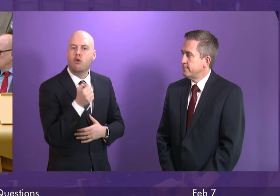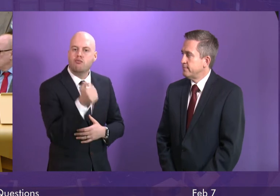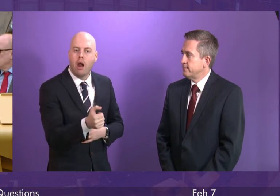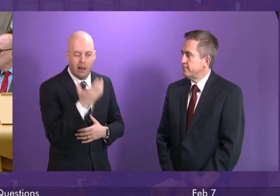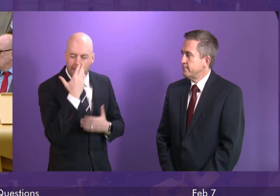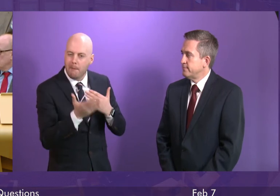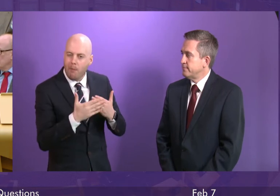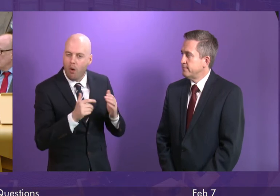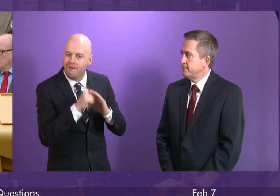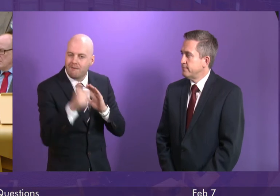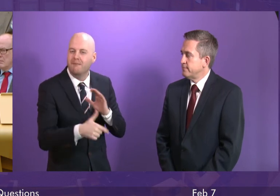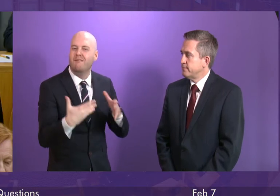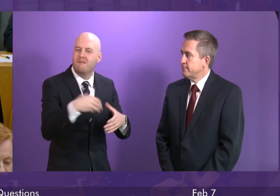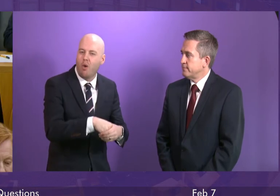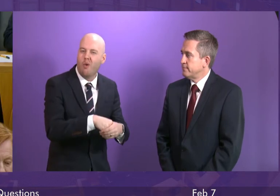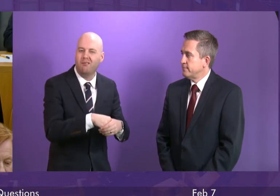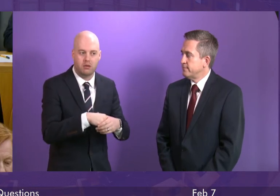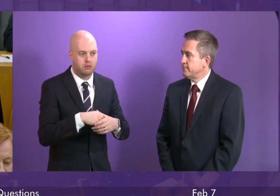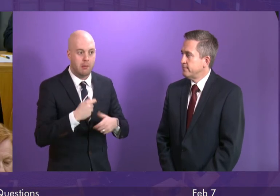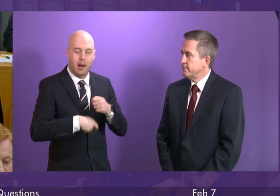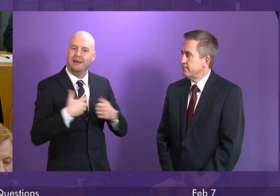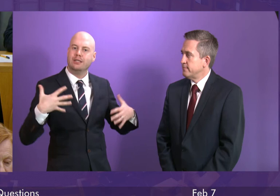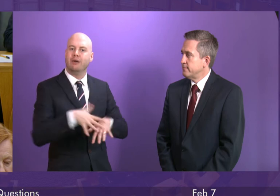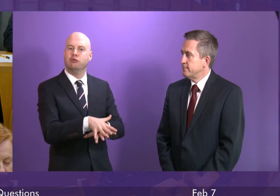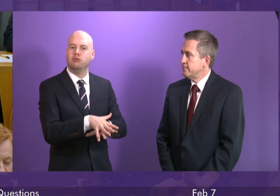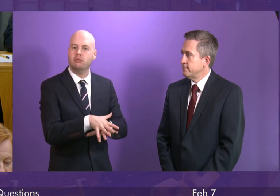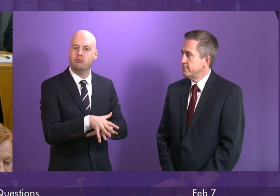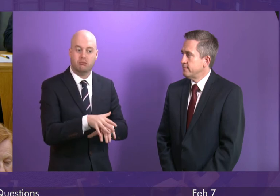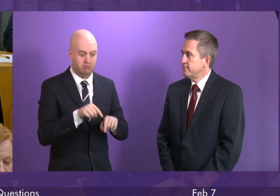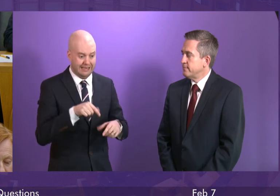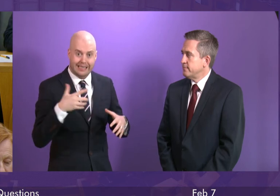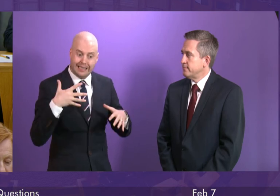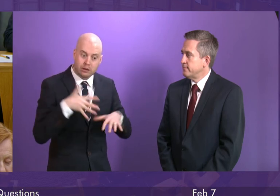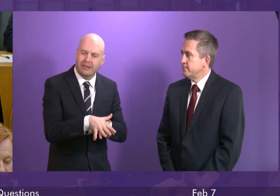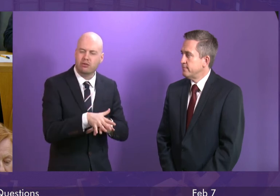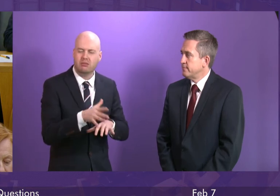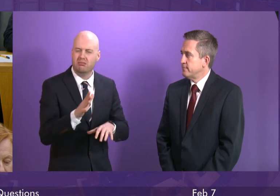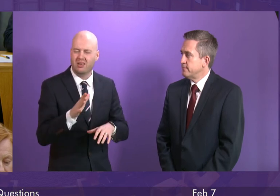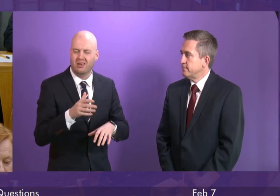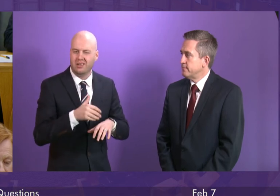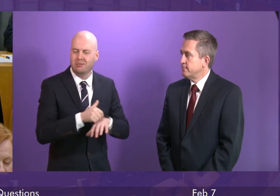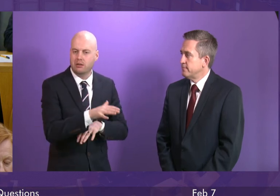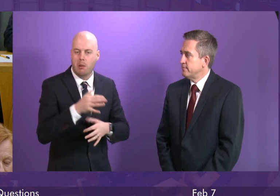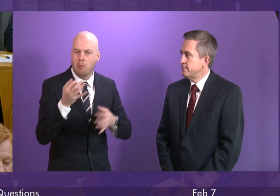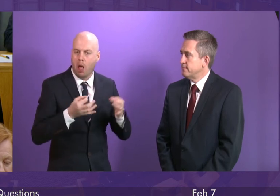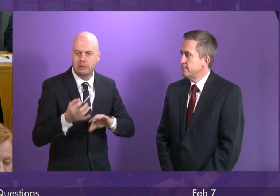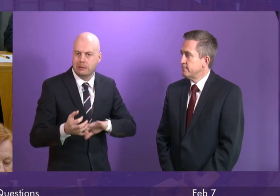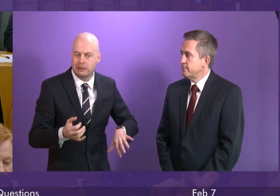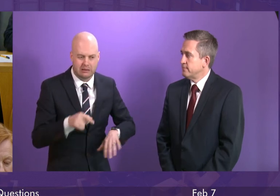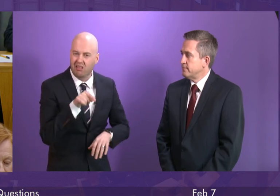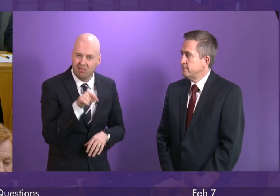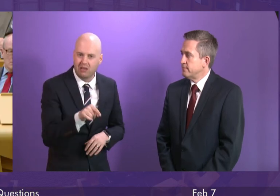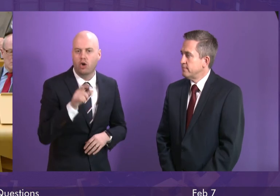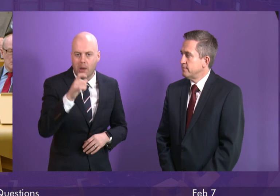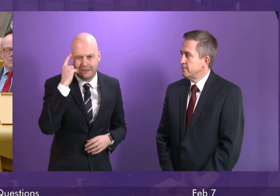deeper level of actual integration. And I think that there is, to me, there is a, politics aside, a common sense approach to that to be